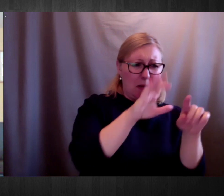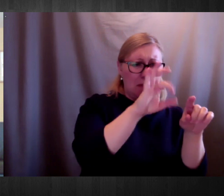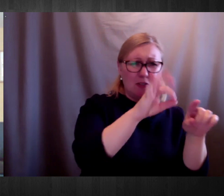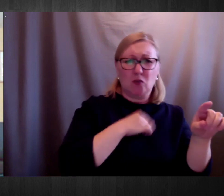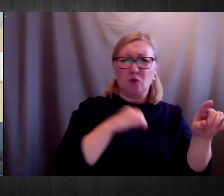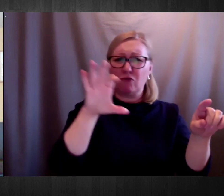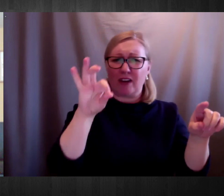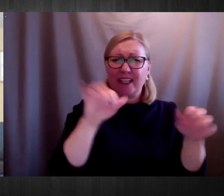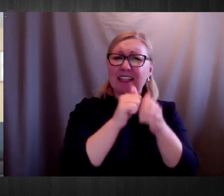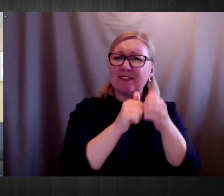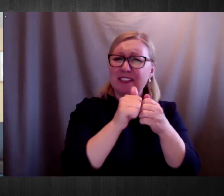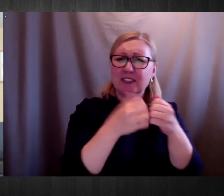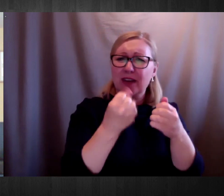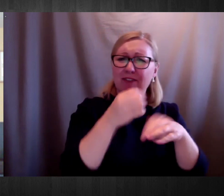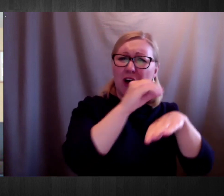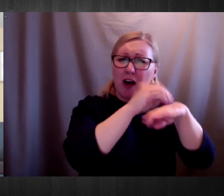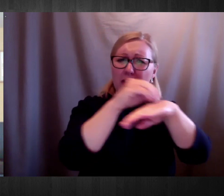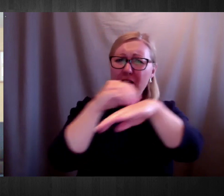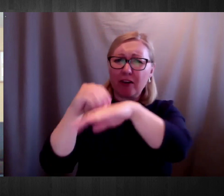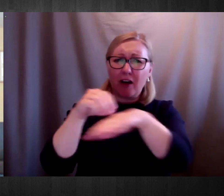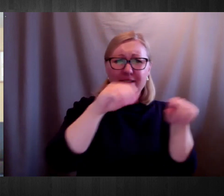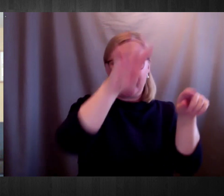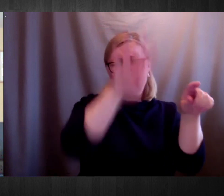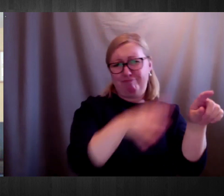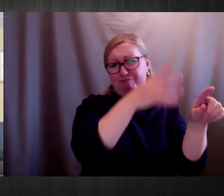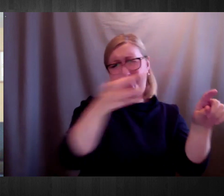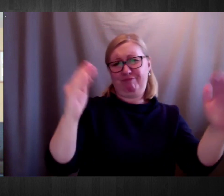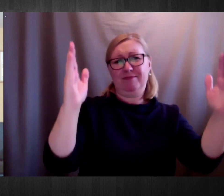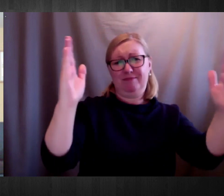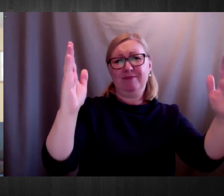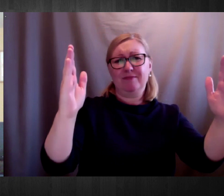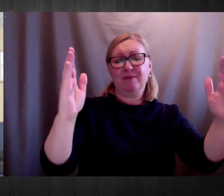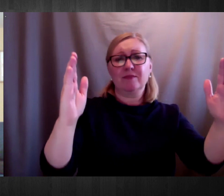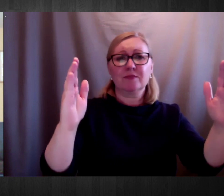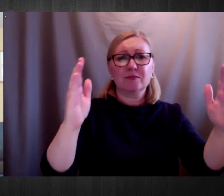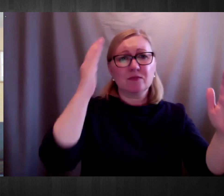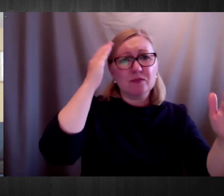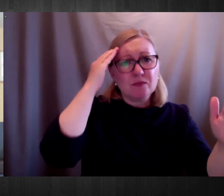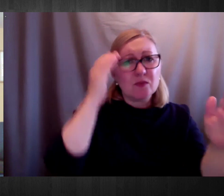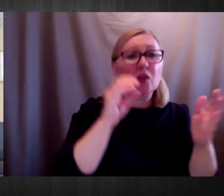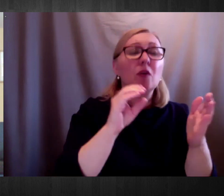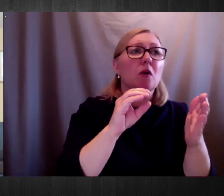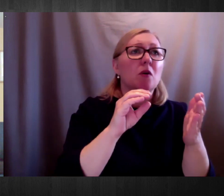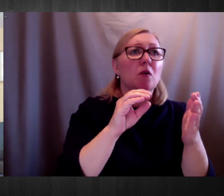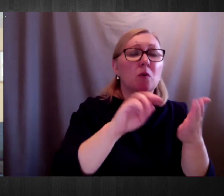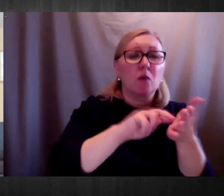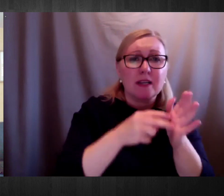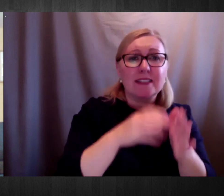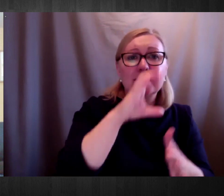an example we had, cognitive behavioural therapy counting,